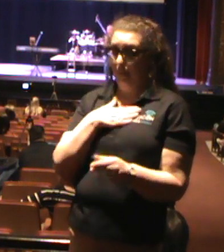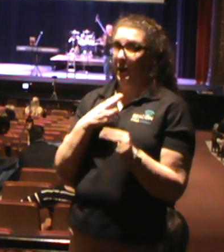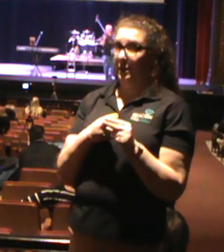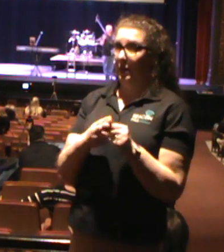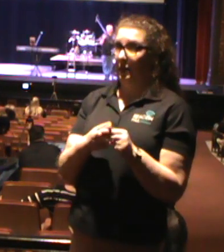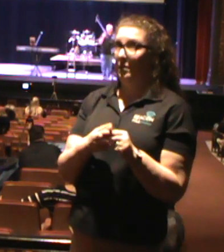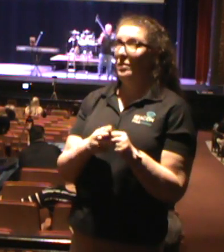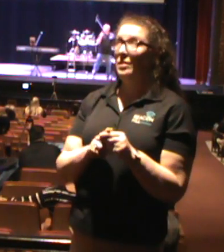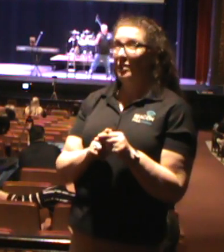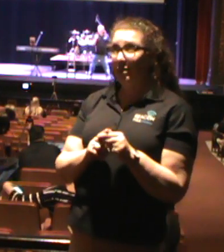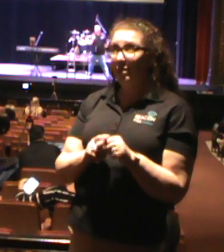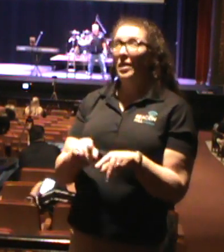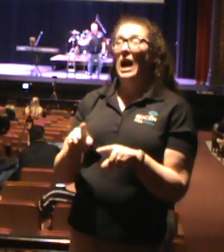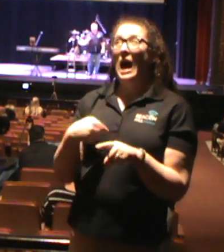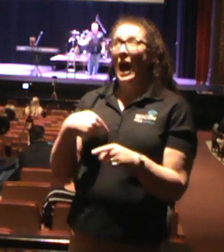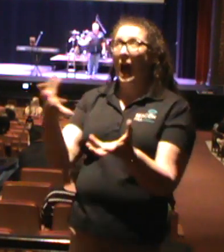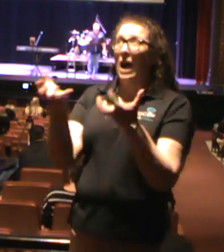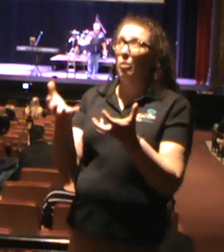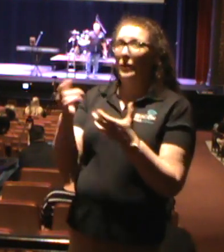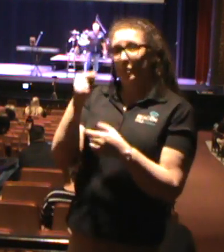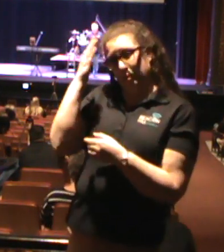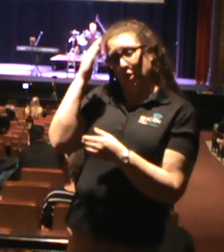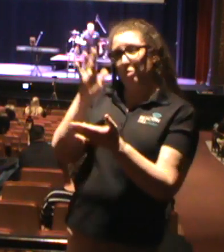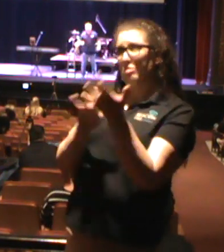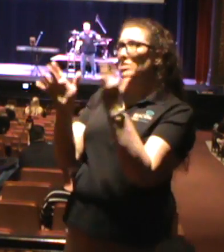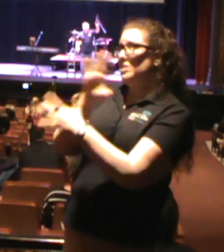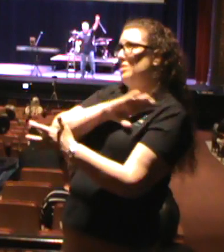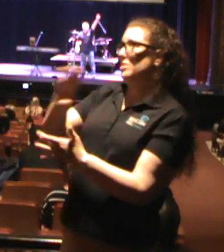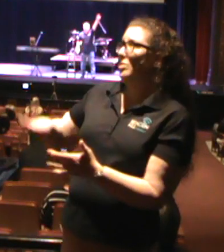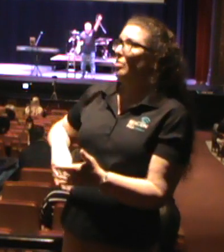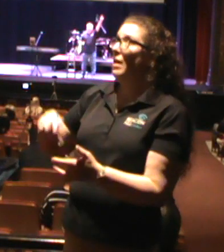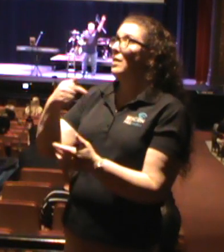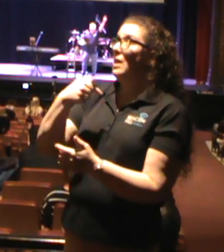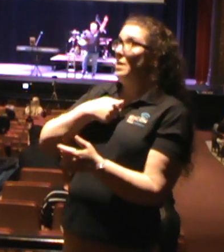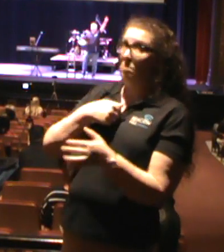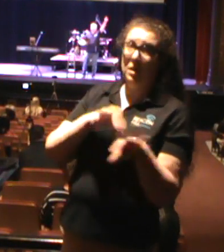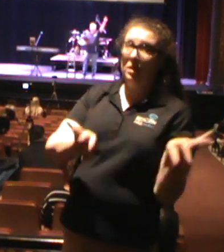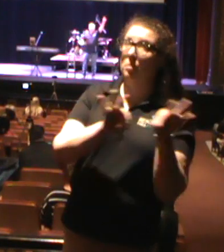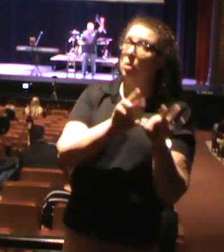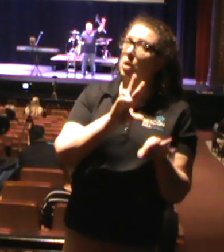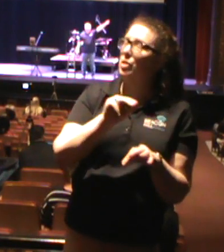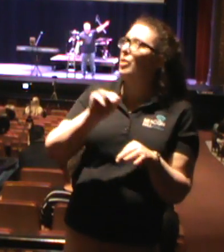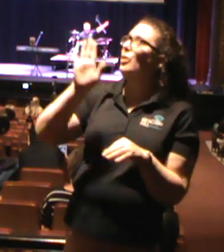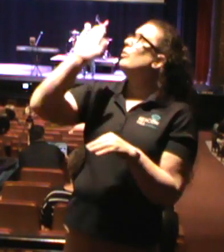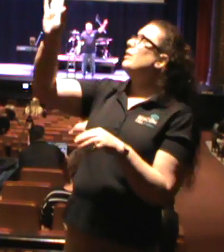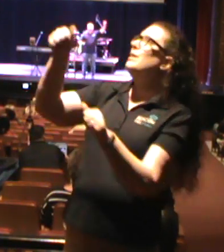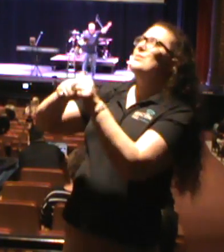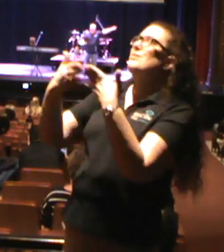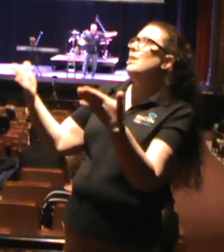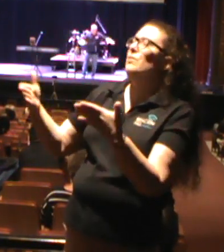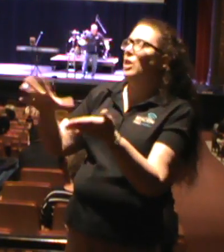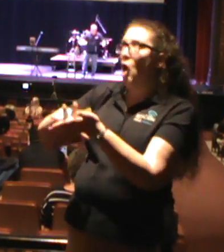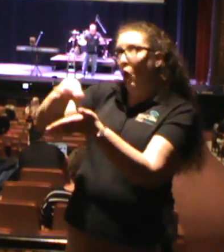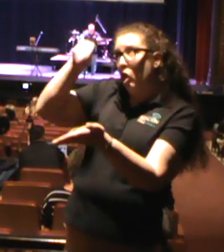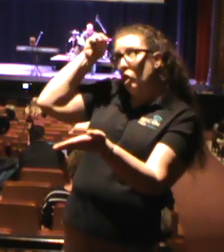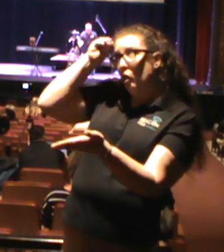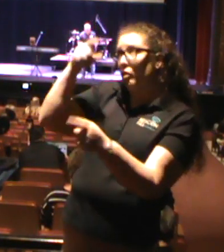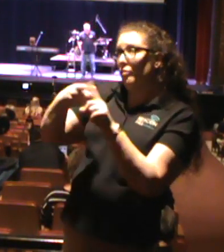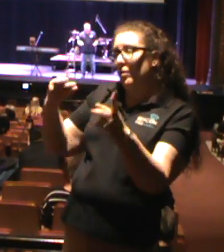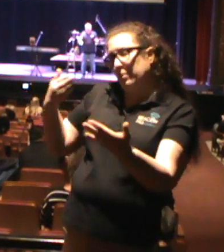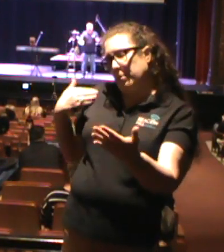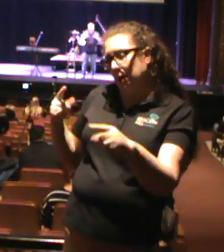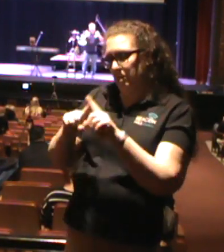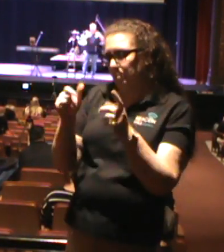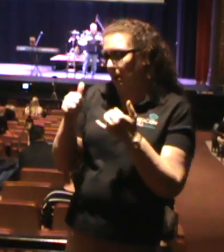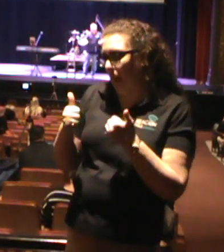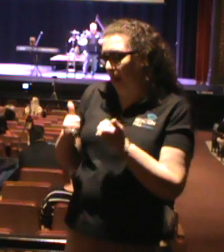Christ is. That's the most important thing. I am not important, but he is everything. So learn from the past, but do not live in it. Secondly,